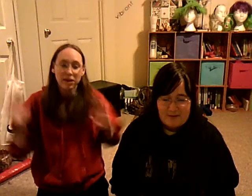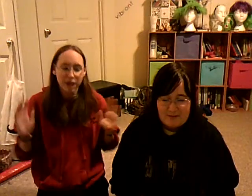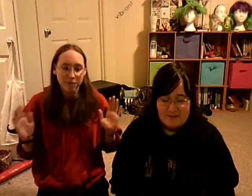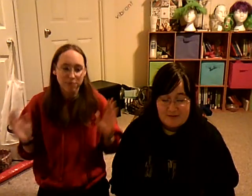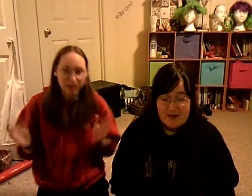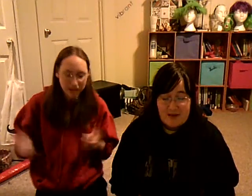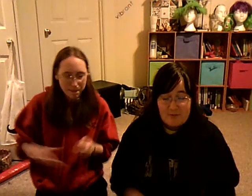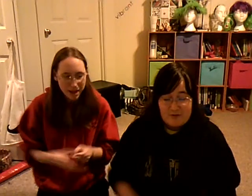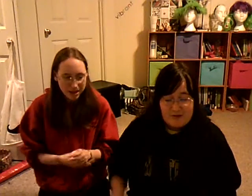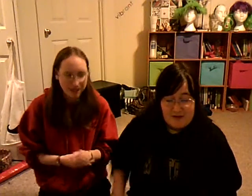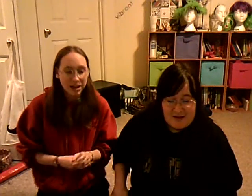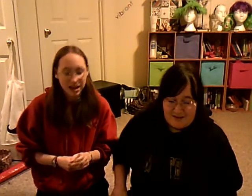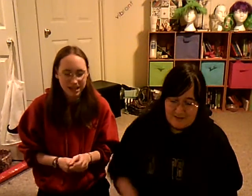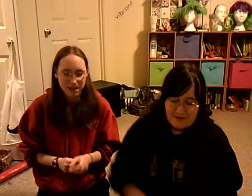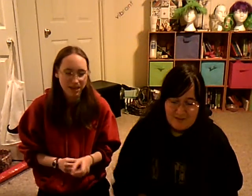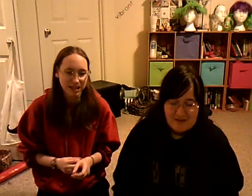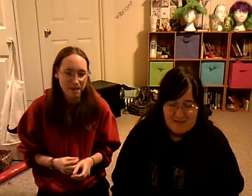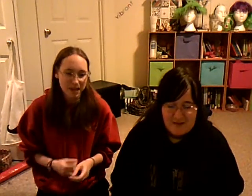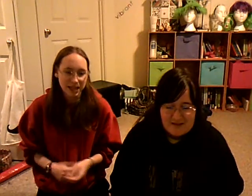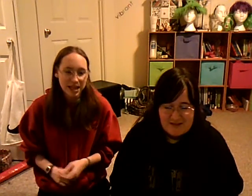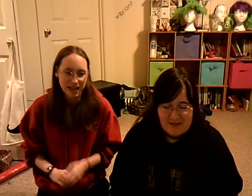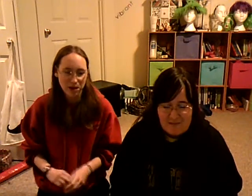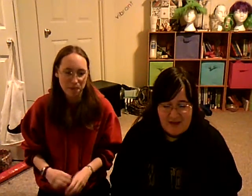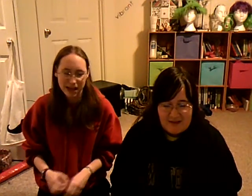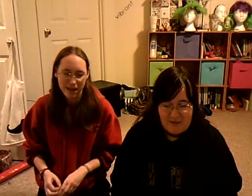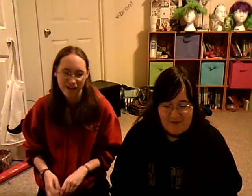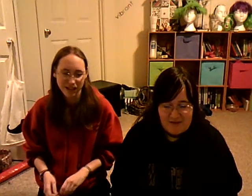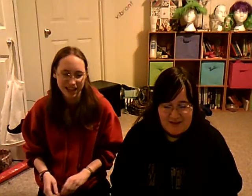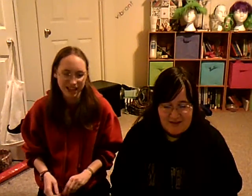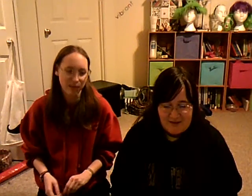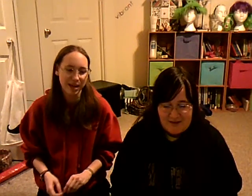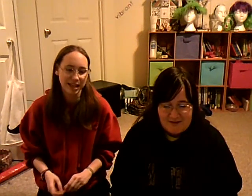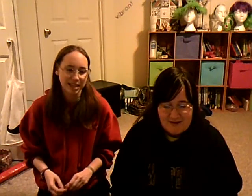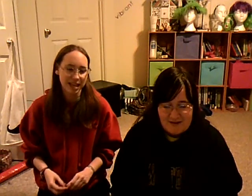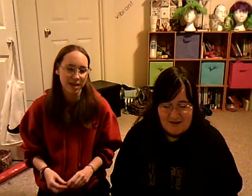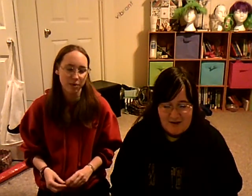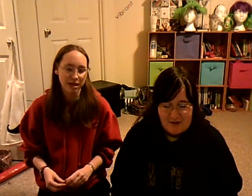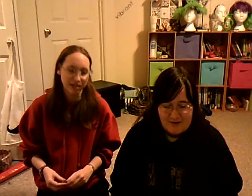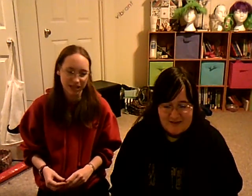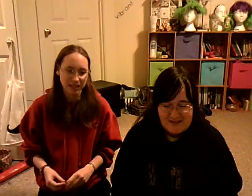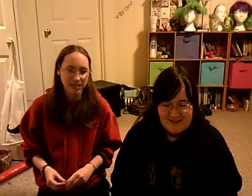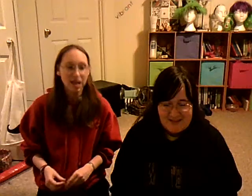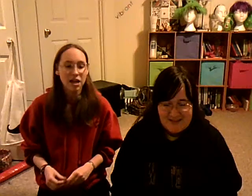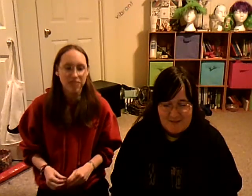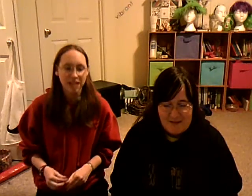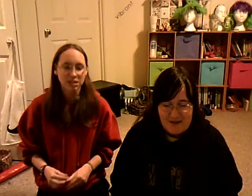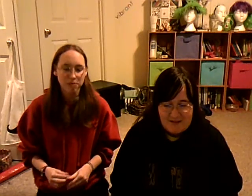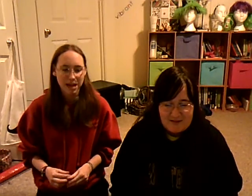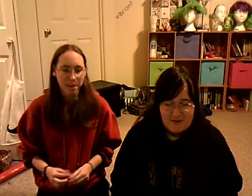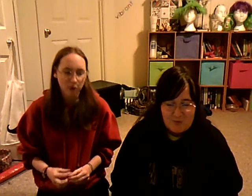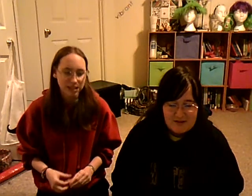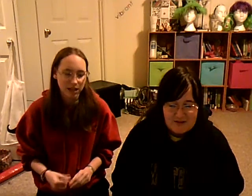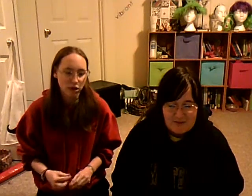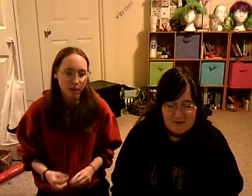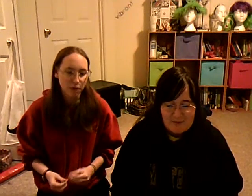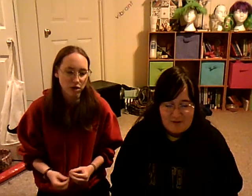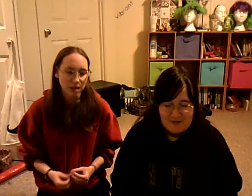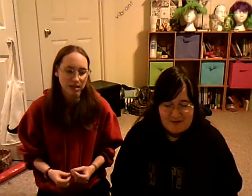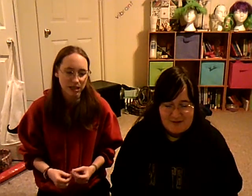left something to miss. They don't make up everything we can see and know it'll exist. Things are made up of corks, including protons and